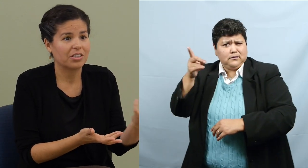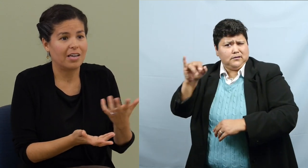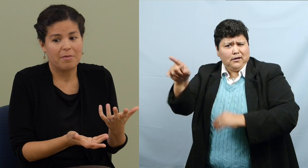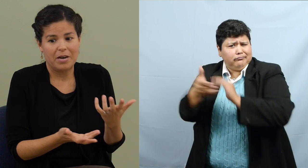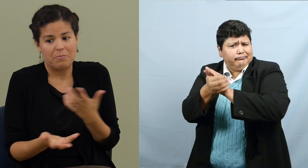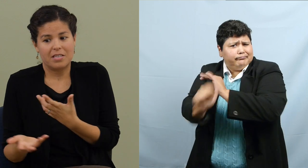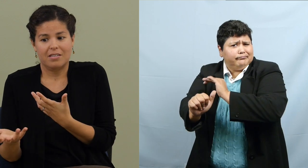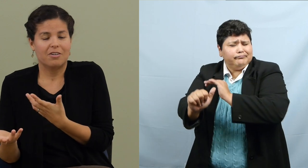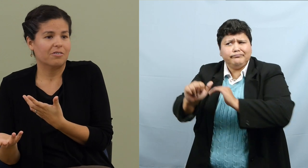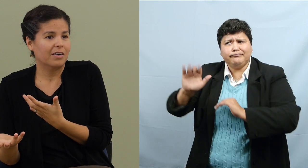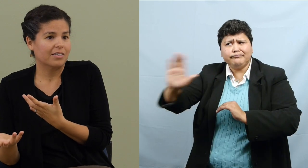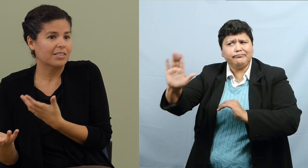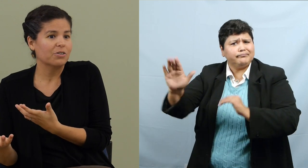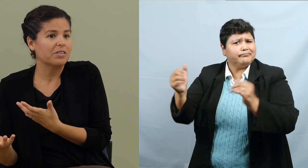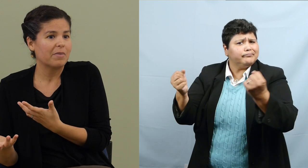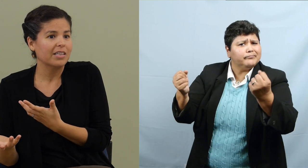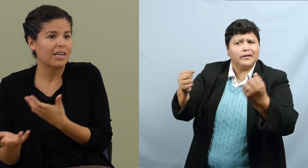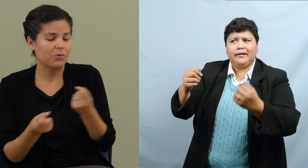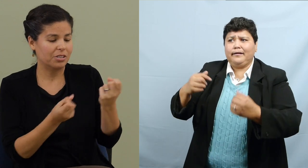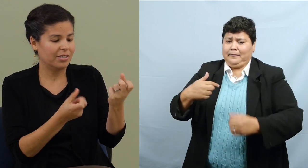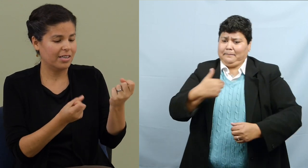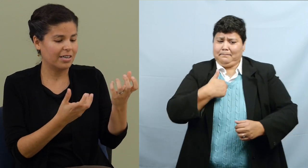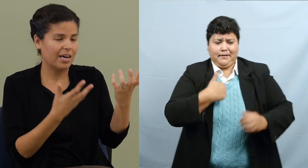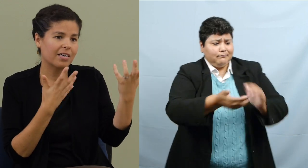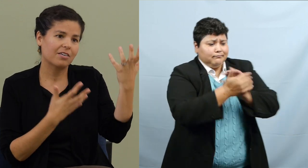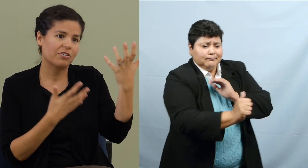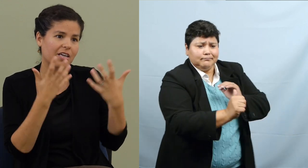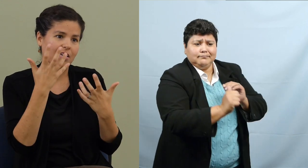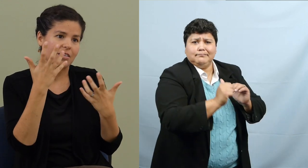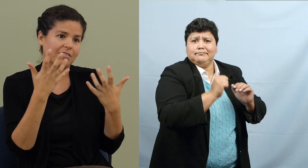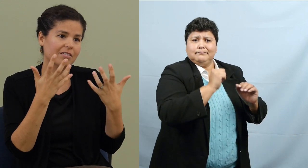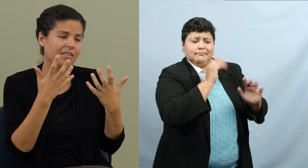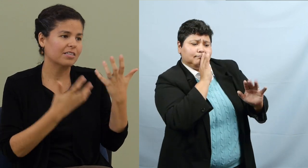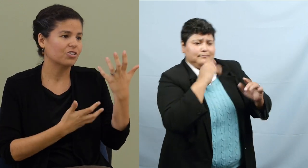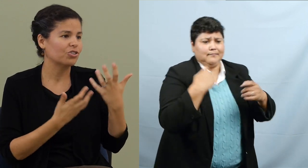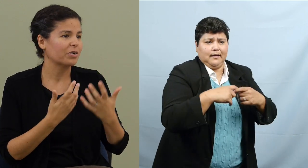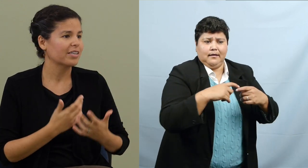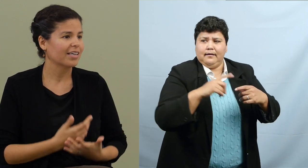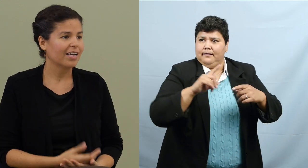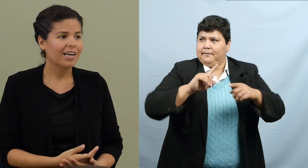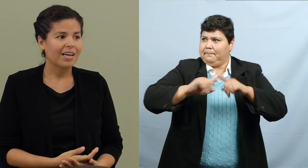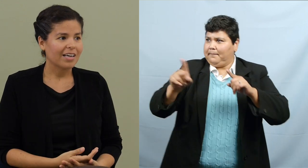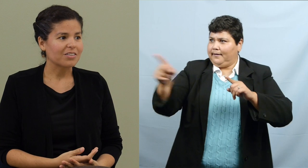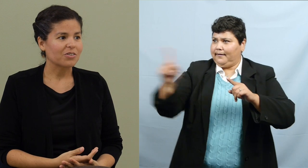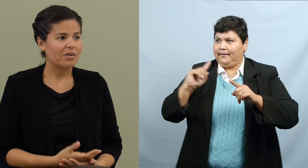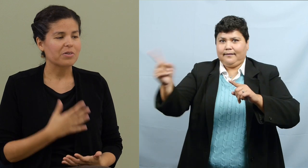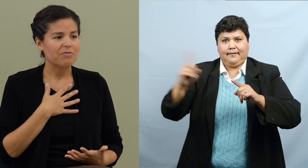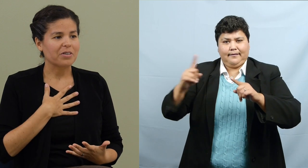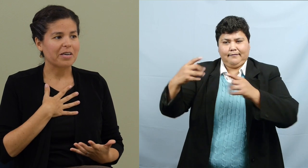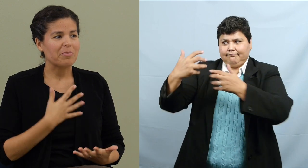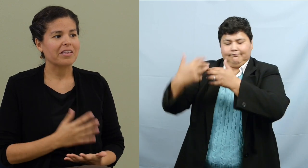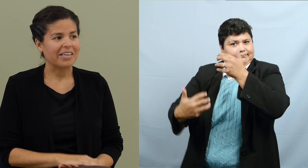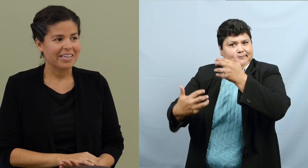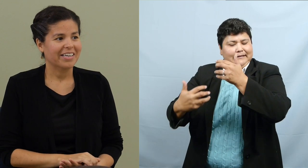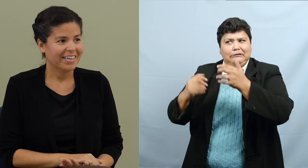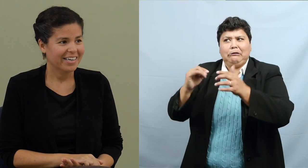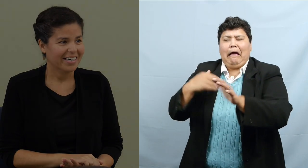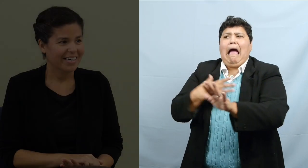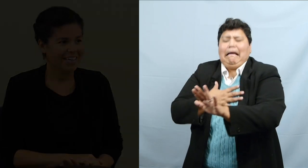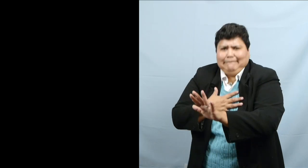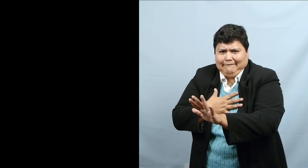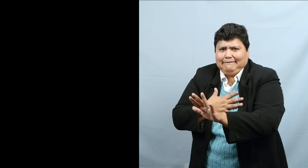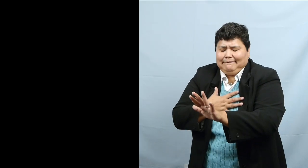language and I might be, you know, skilled in my language, it kind of created a disjoint. So I really felt empathy.